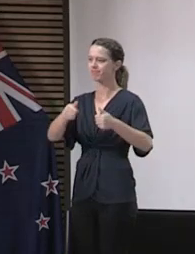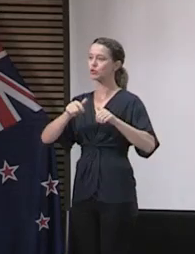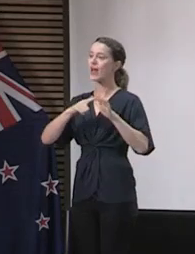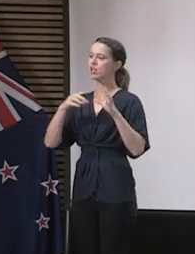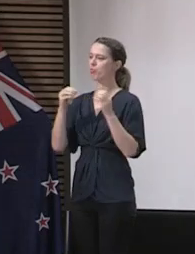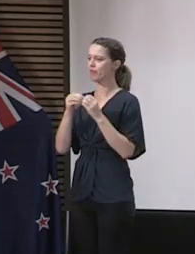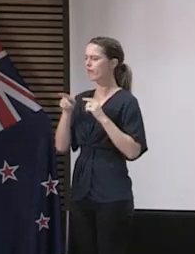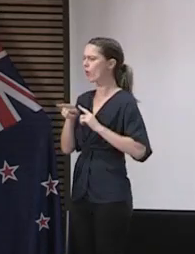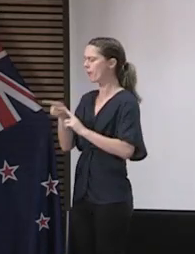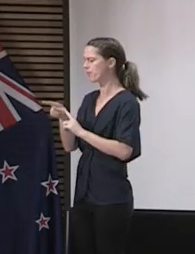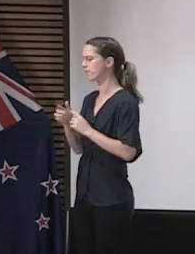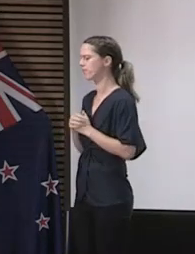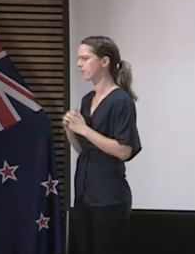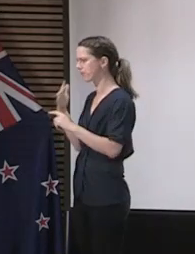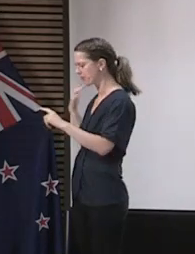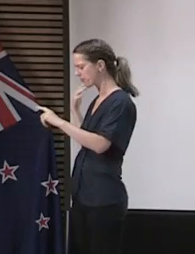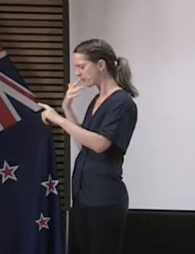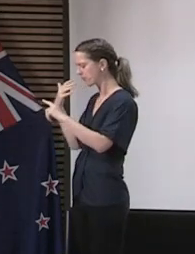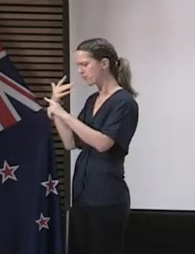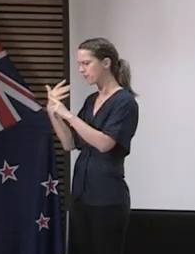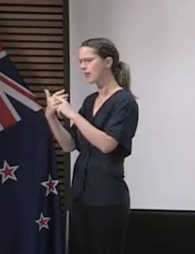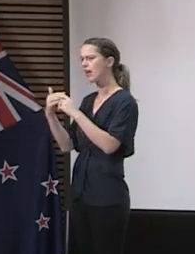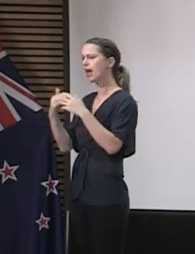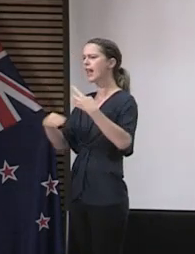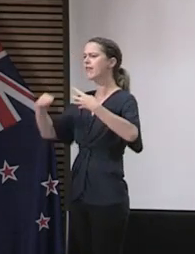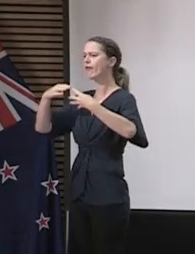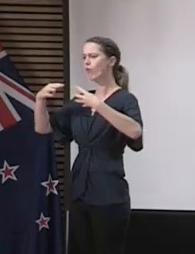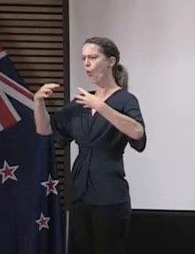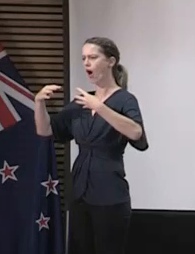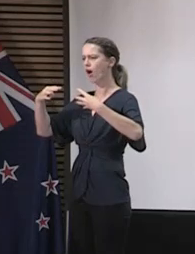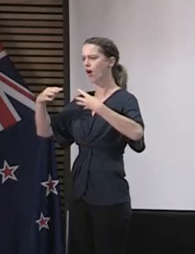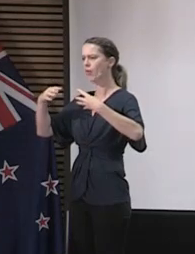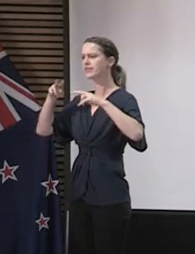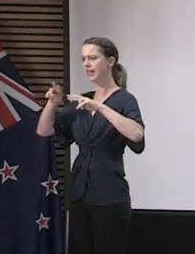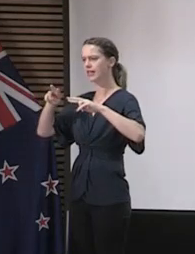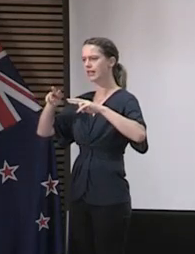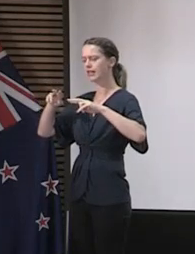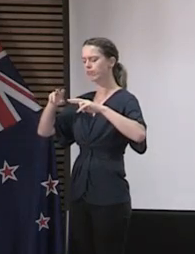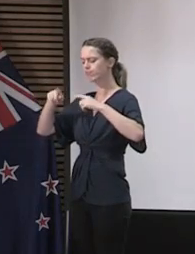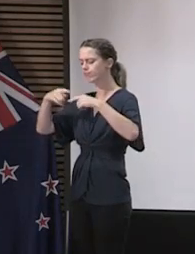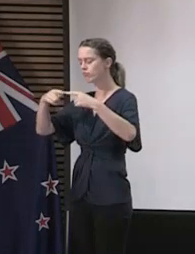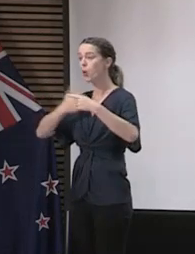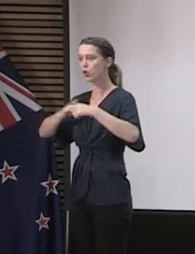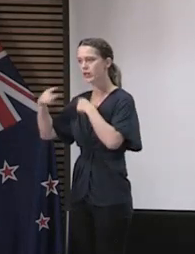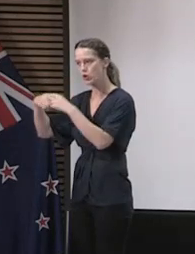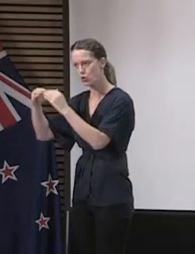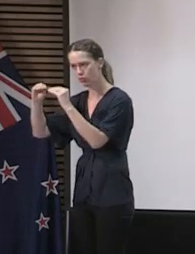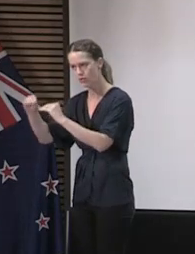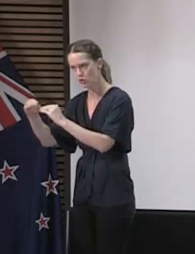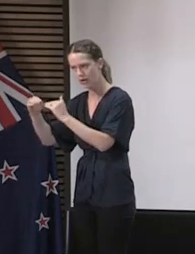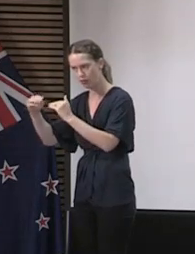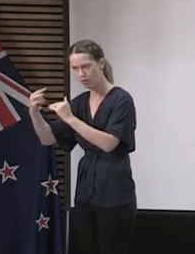we've seen over the period of time is, and particularly as we've been in Alert Level 4, and we want this to continue into Alert Level 3, hence the